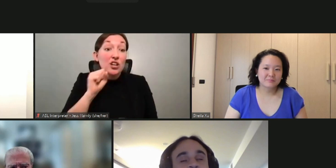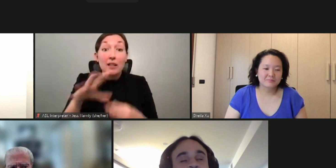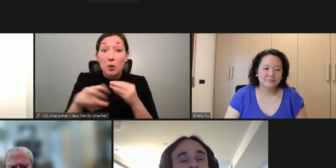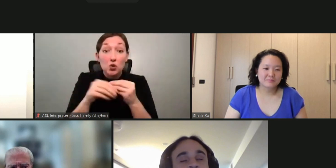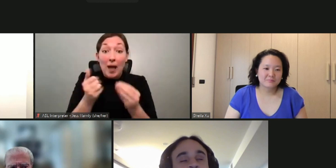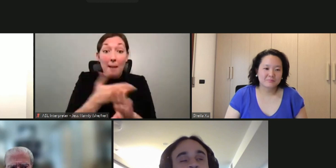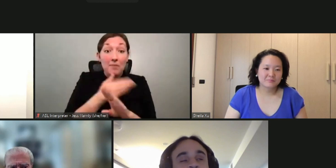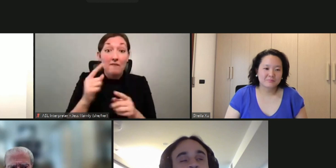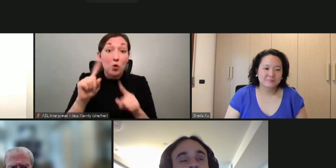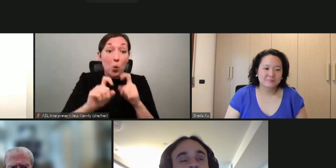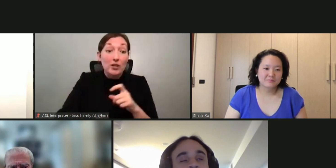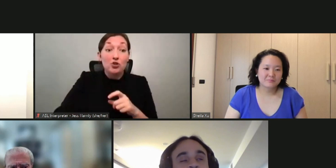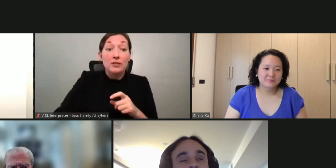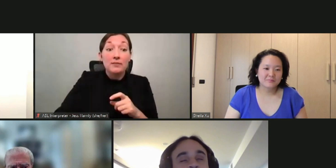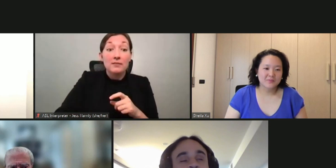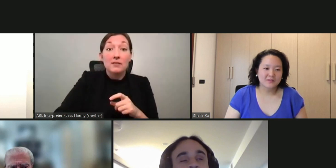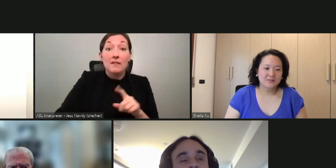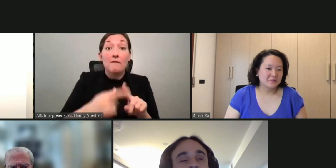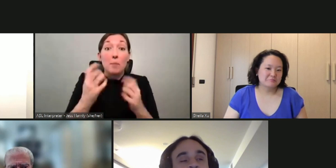questions?